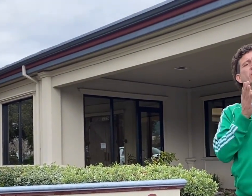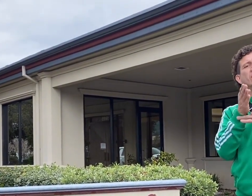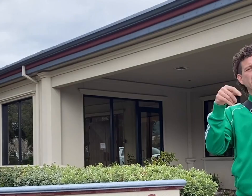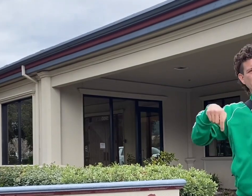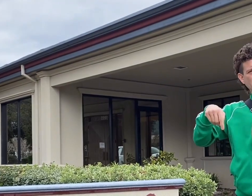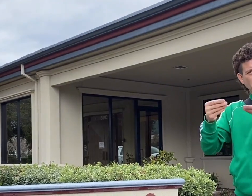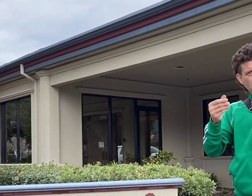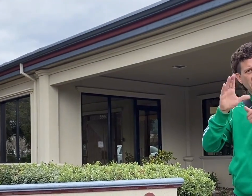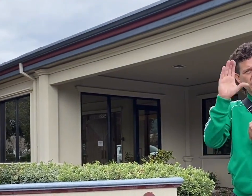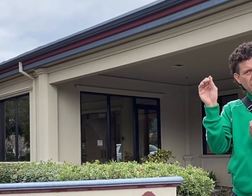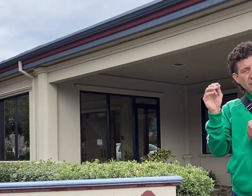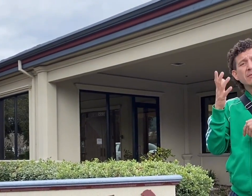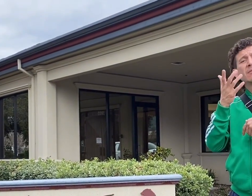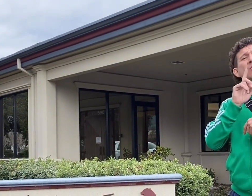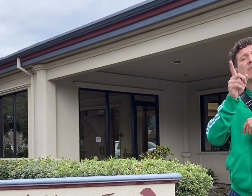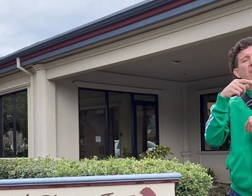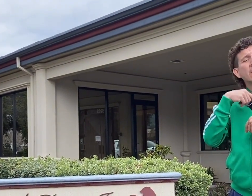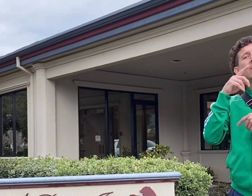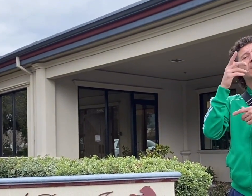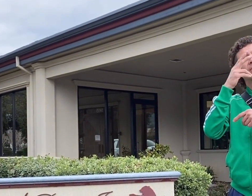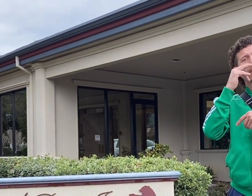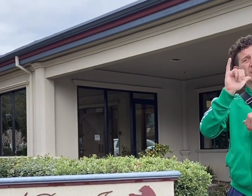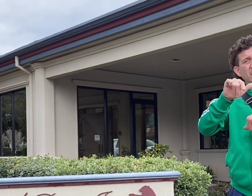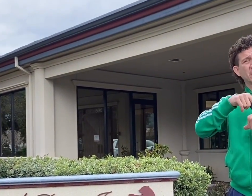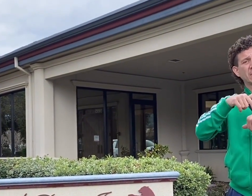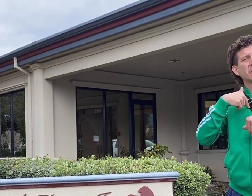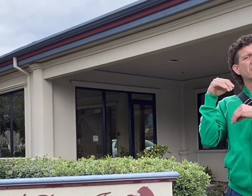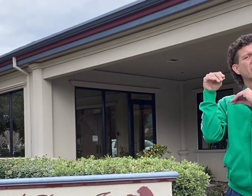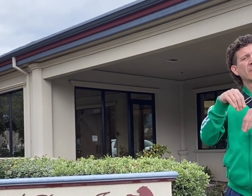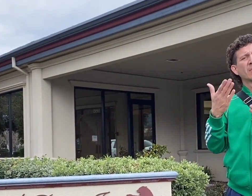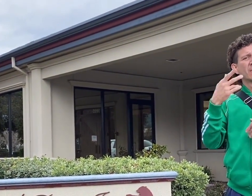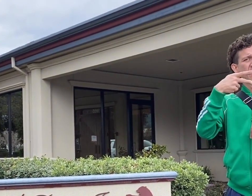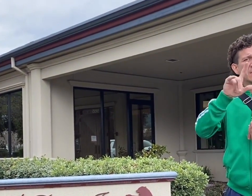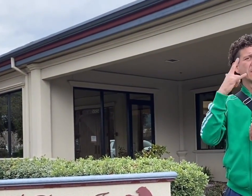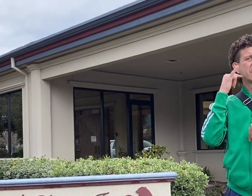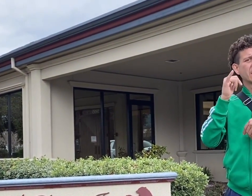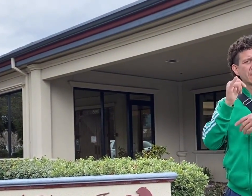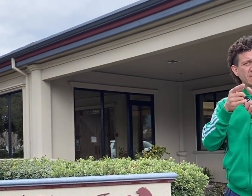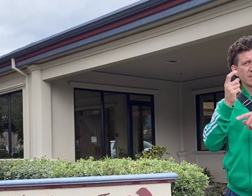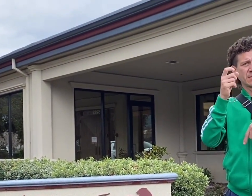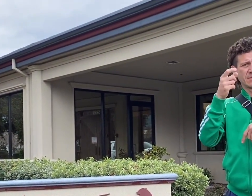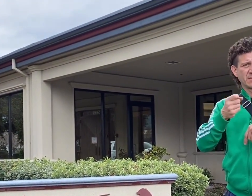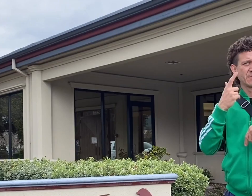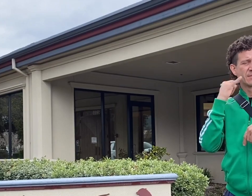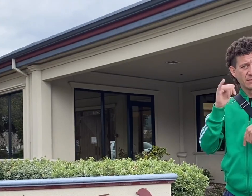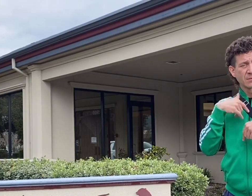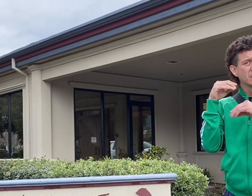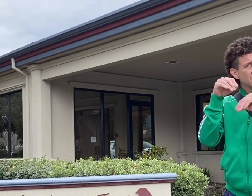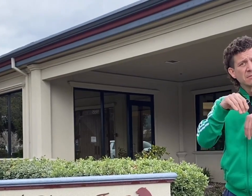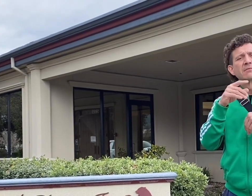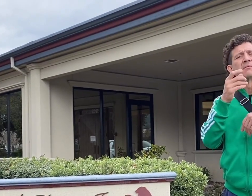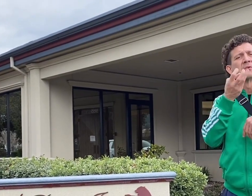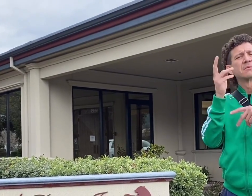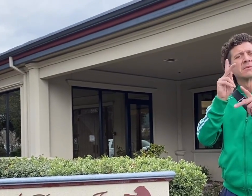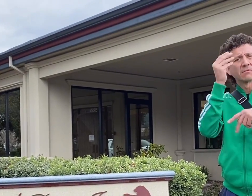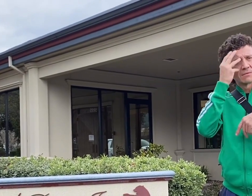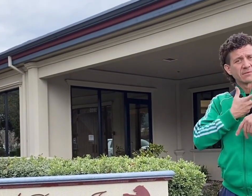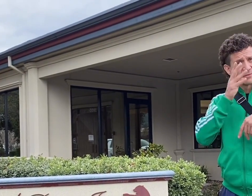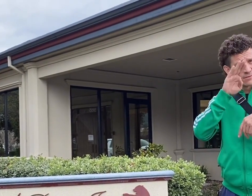It's funny, when I first moved here from Southern California, people told me John Madden lives here, which, being a football fan and knowing